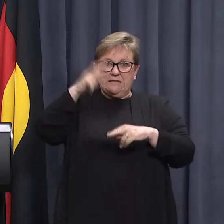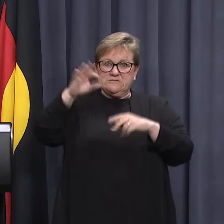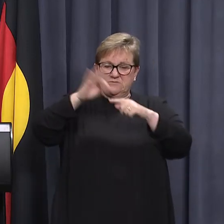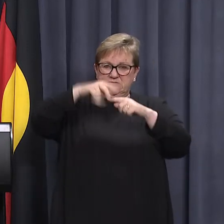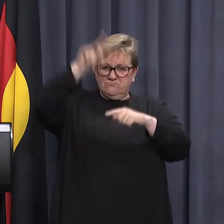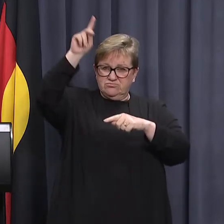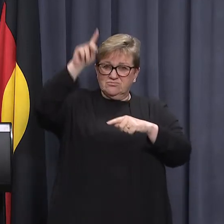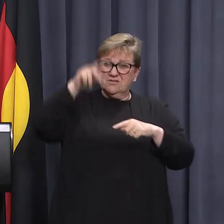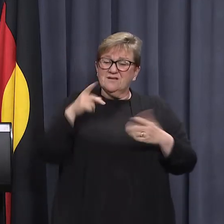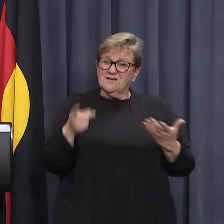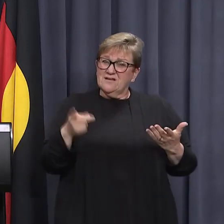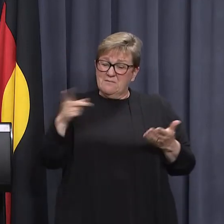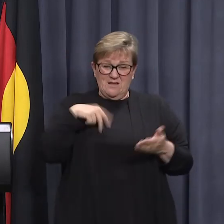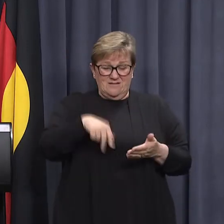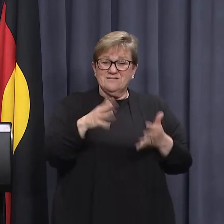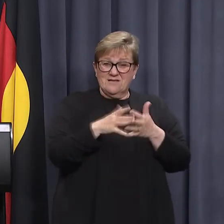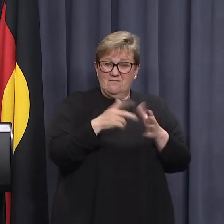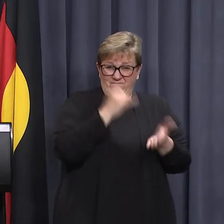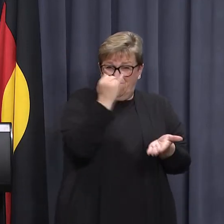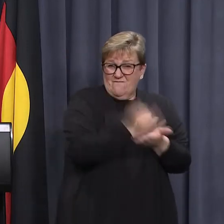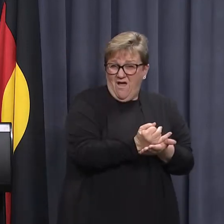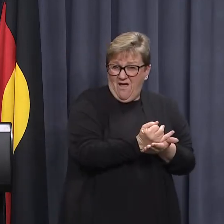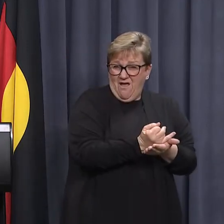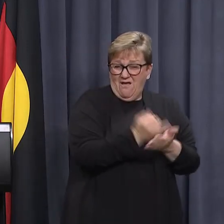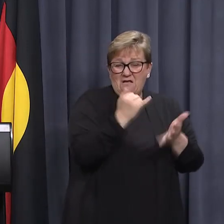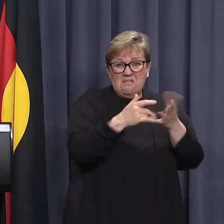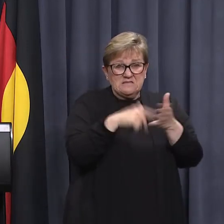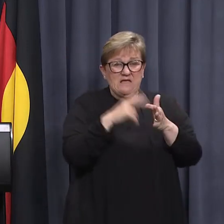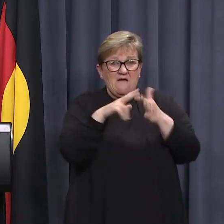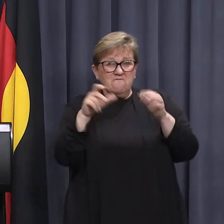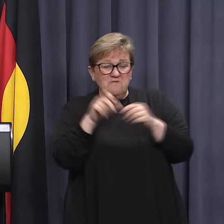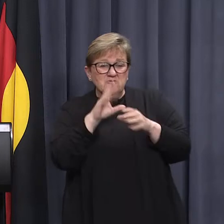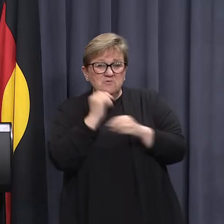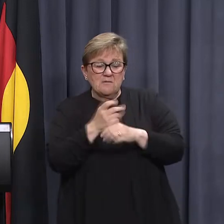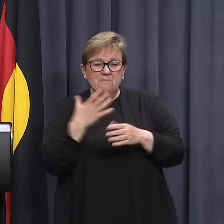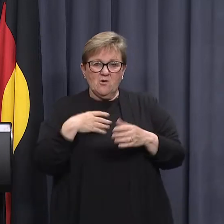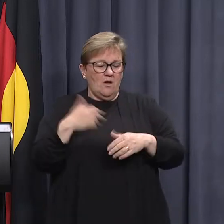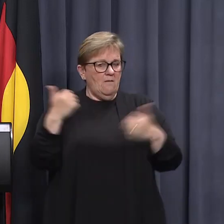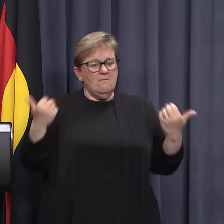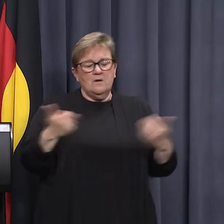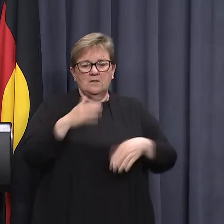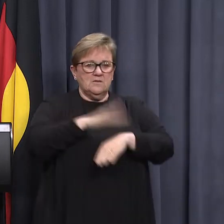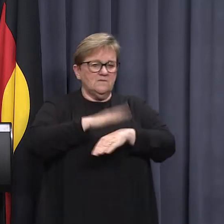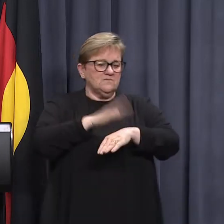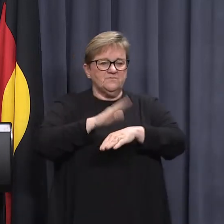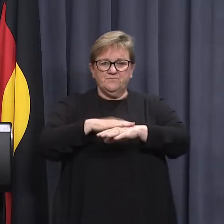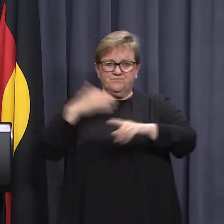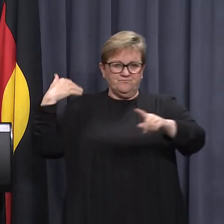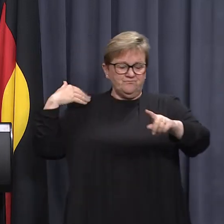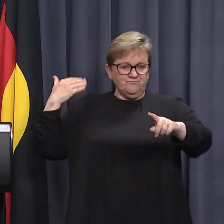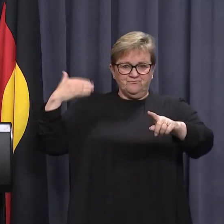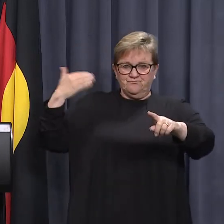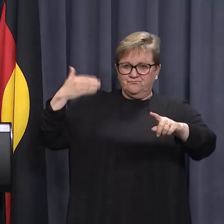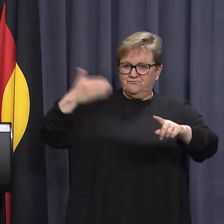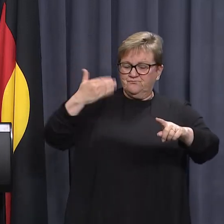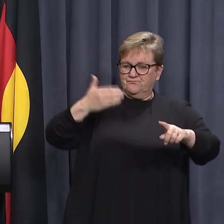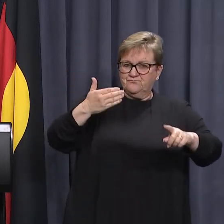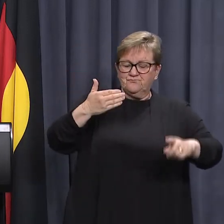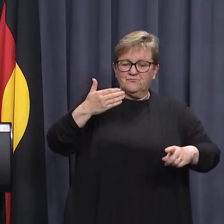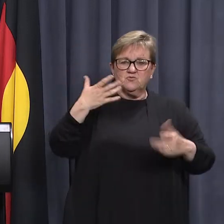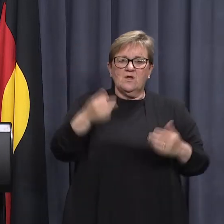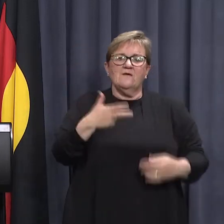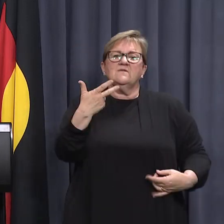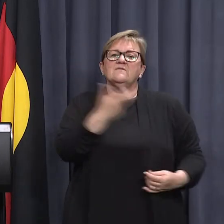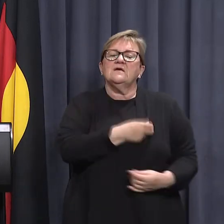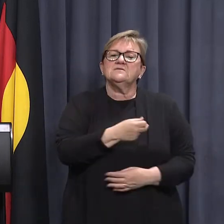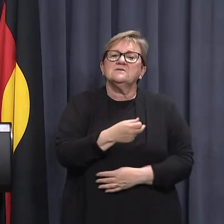Has this been a failure of the state and federal governments considering how much time there has been in terms of having the